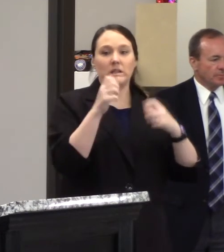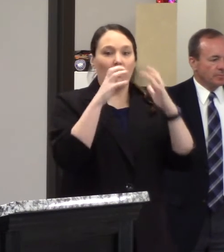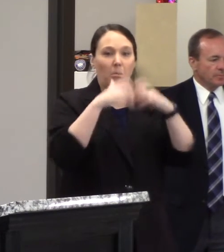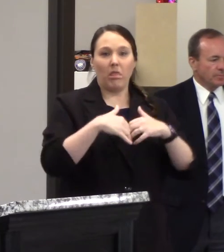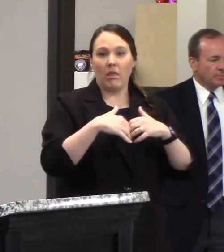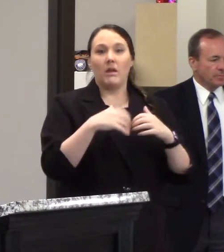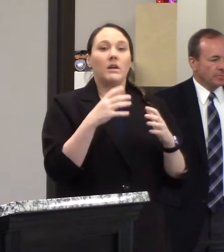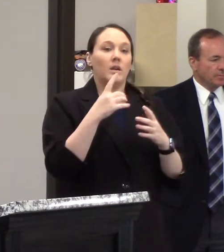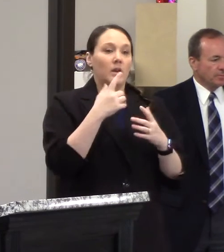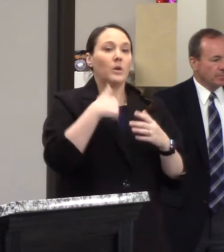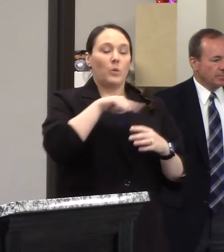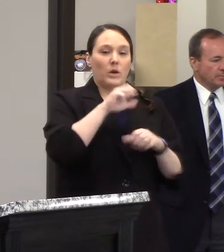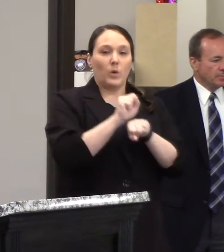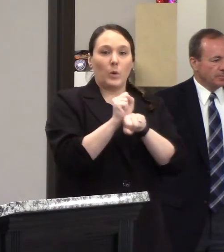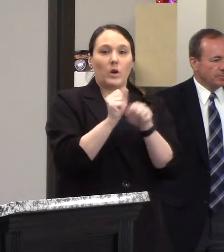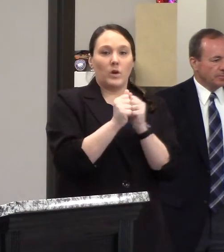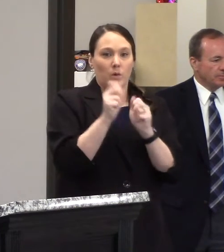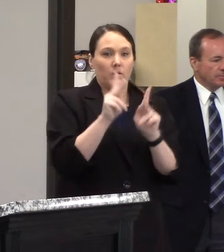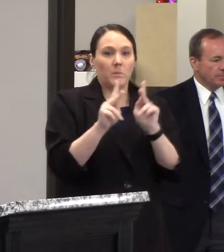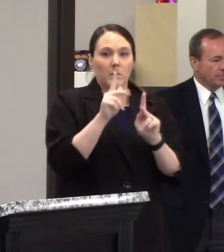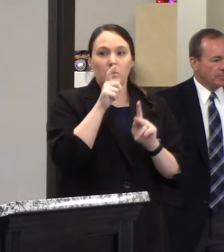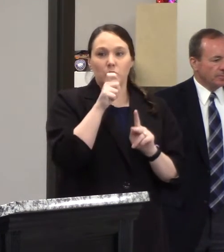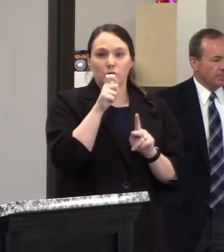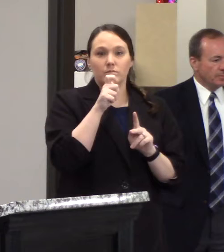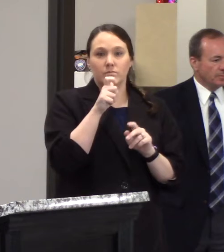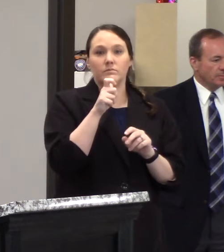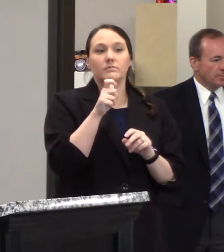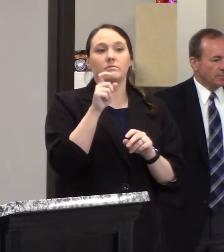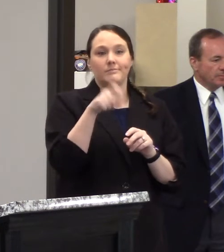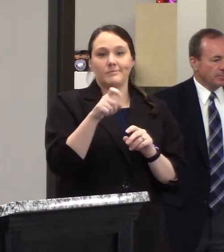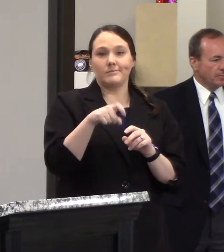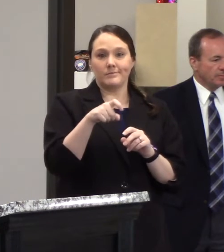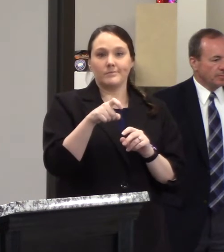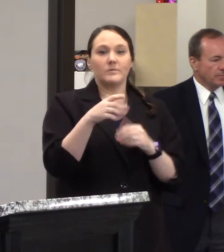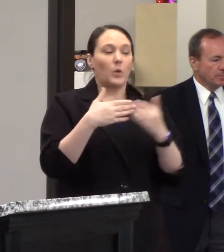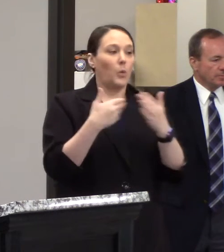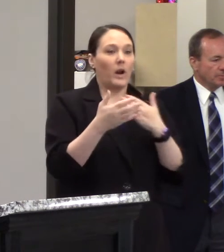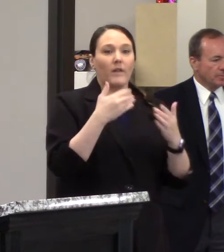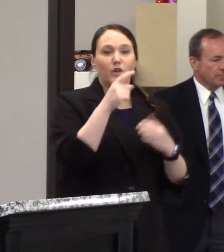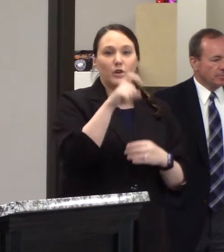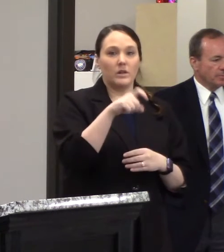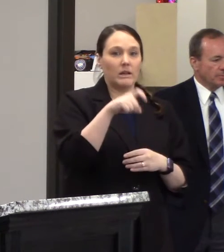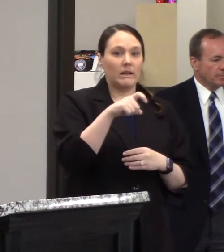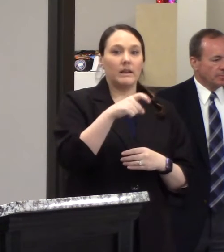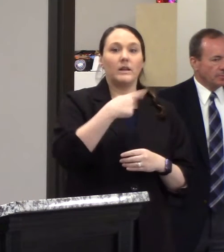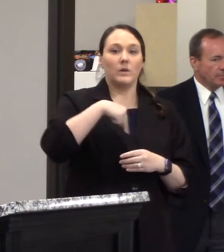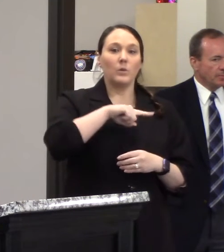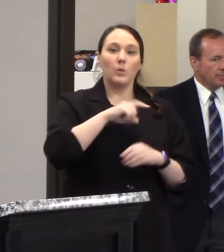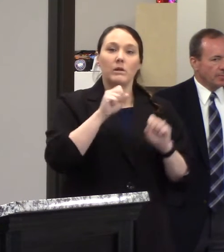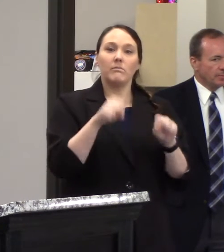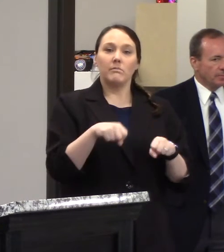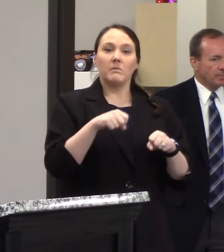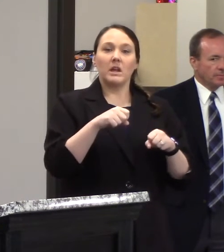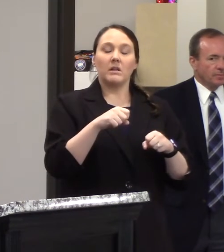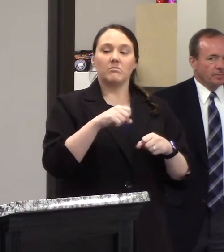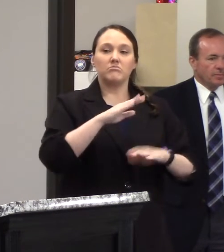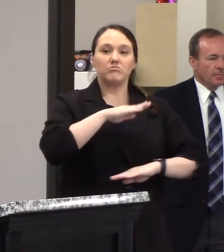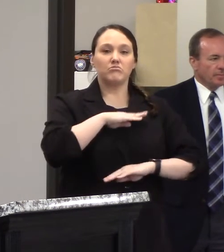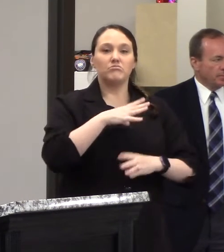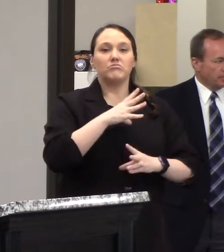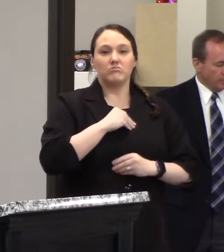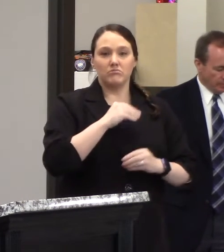we'll certainly work with those folks uh uh whatever whatever is needed we'll be able to do to accommodate